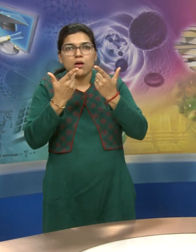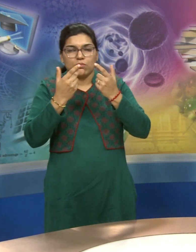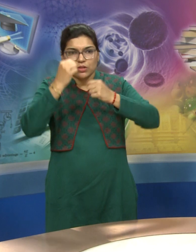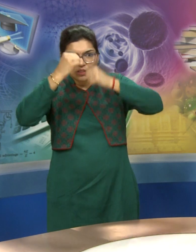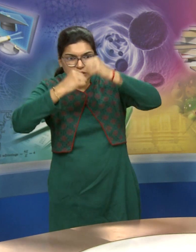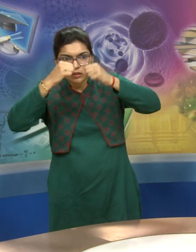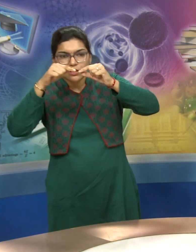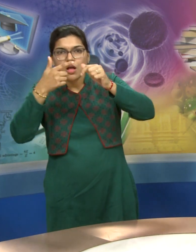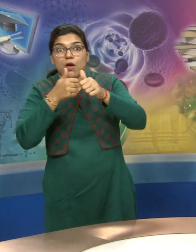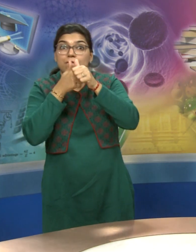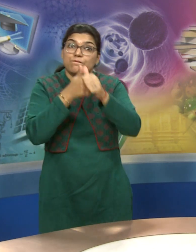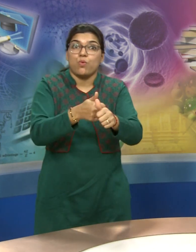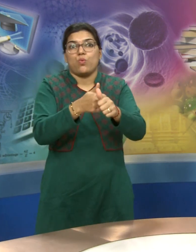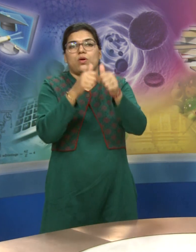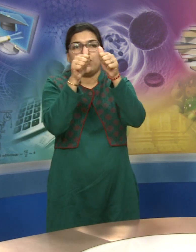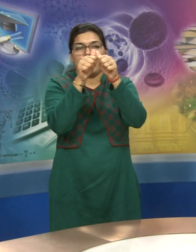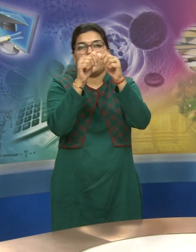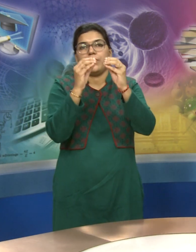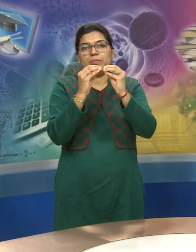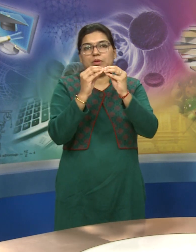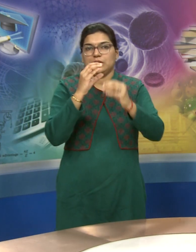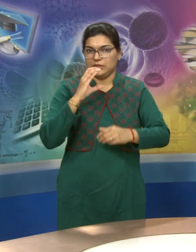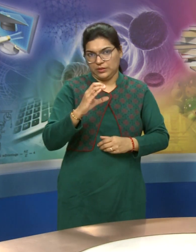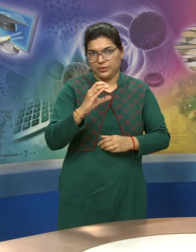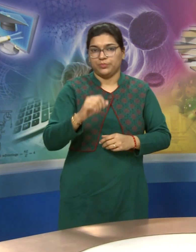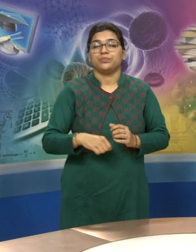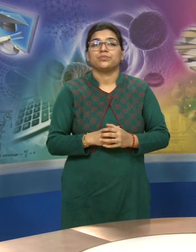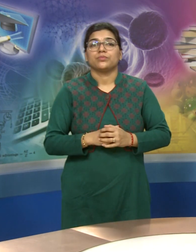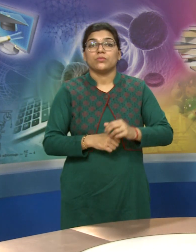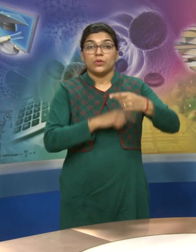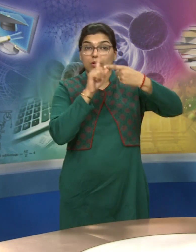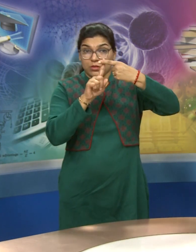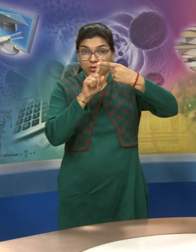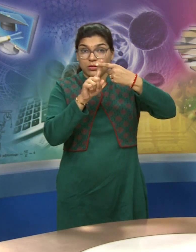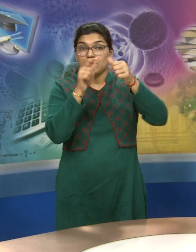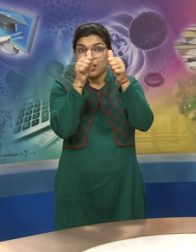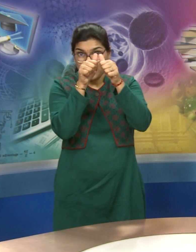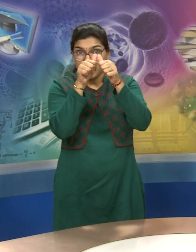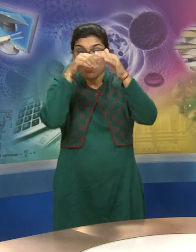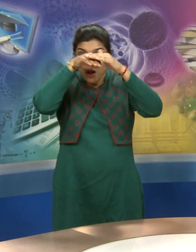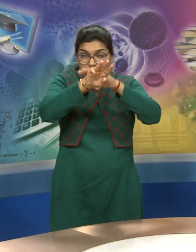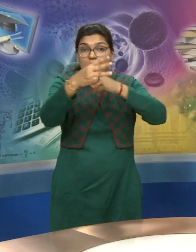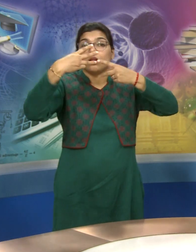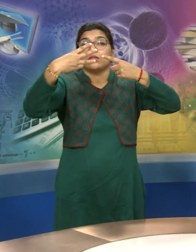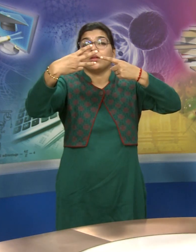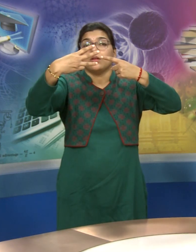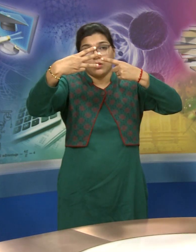3.2 describe linguistic patterns in the following structure option a